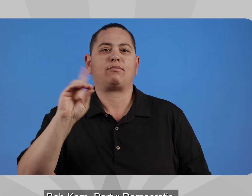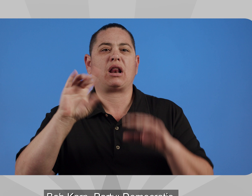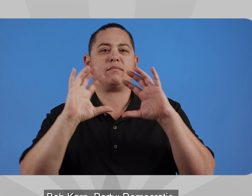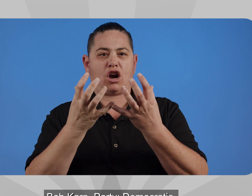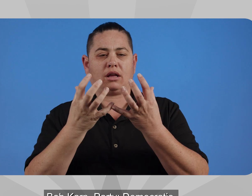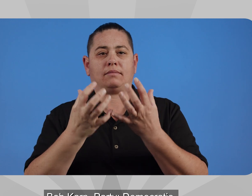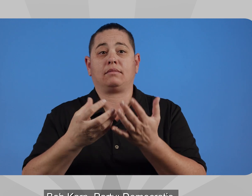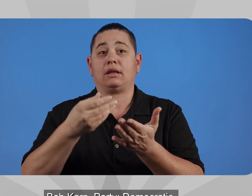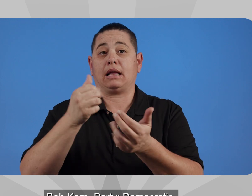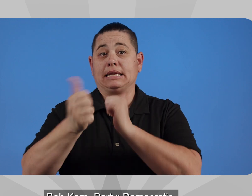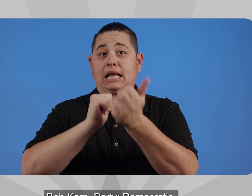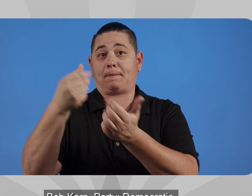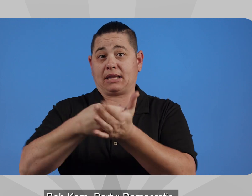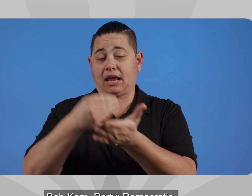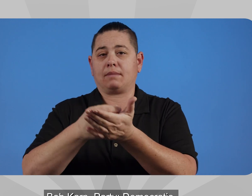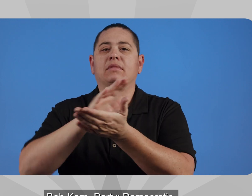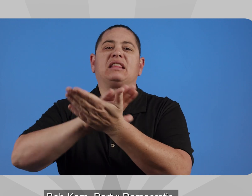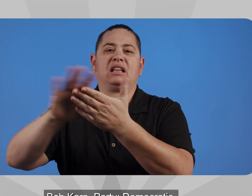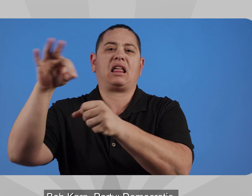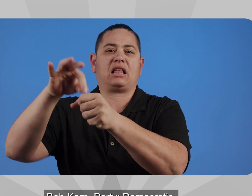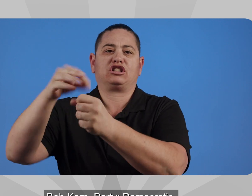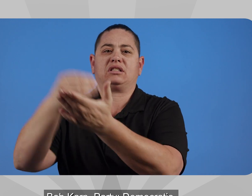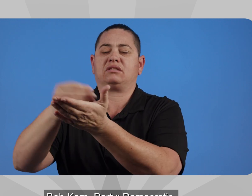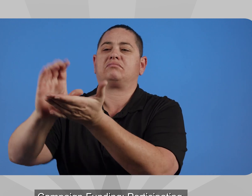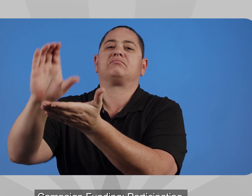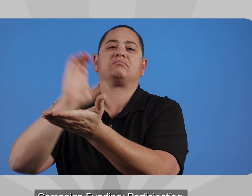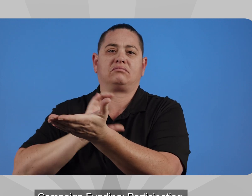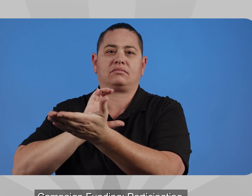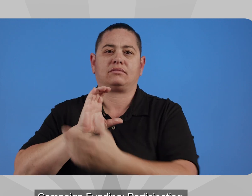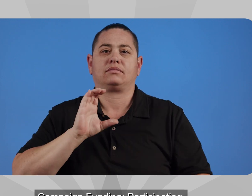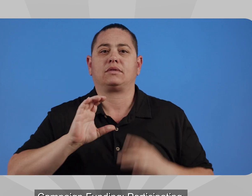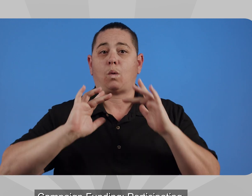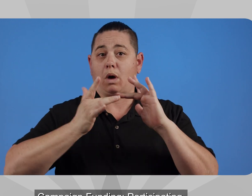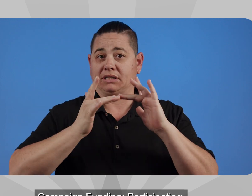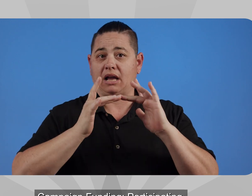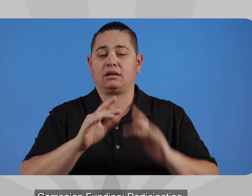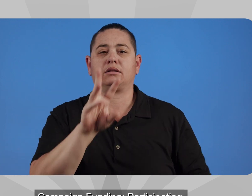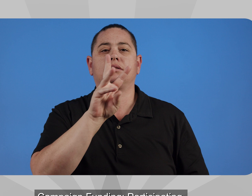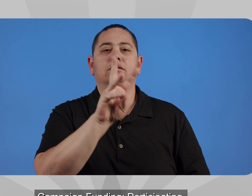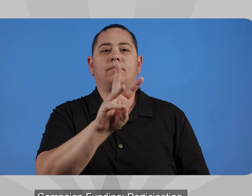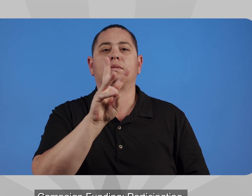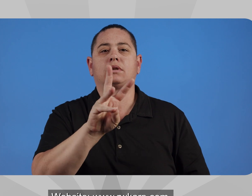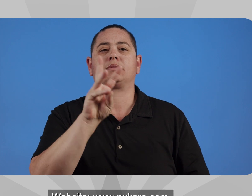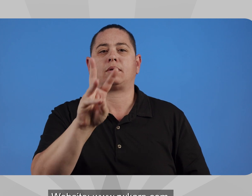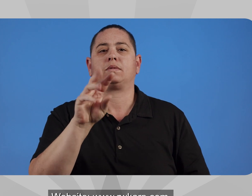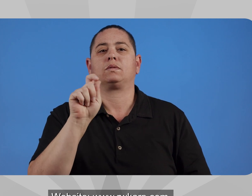Bob Karp. Party Democratic. Campaign funding. Participating.